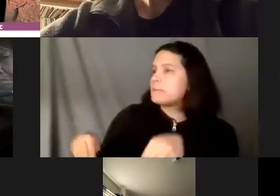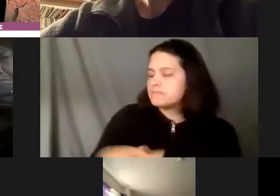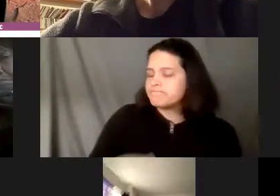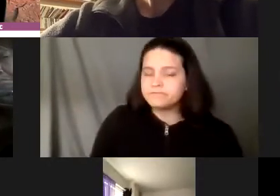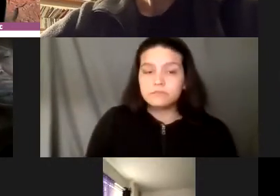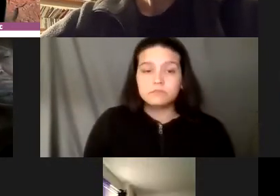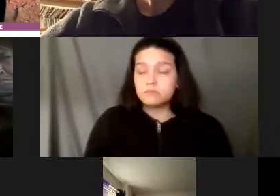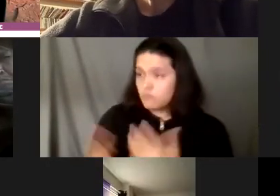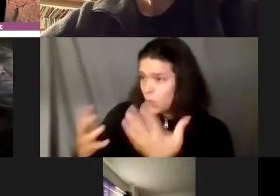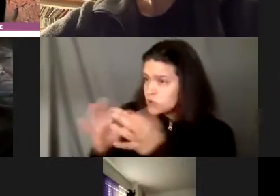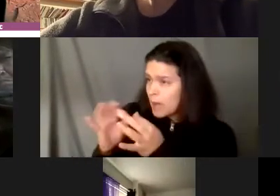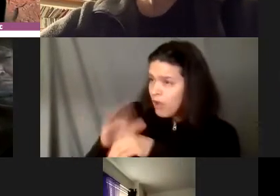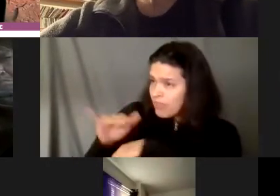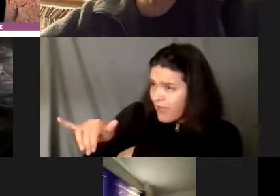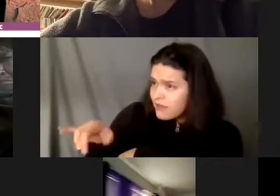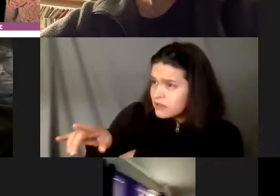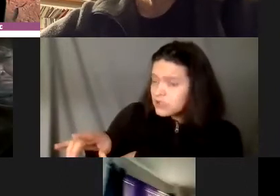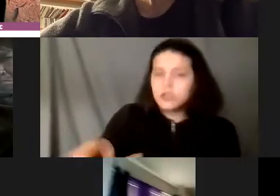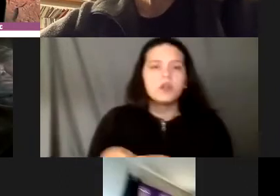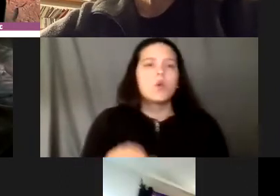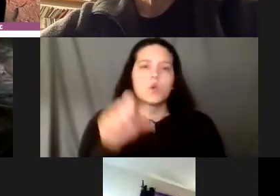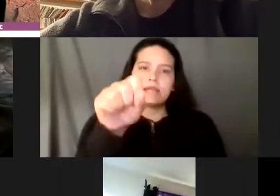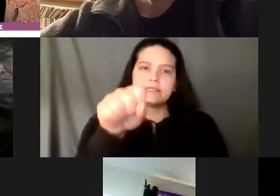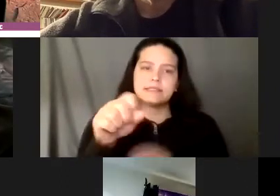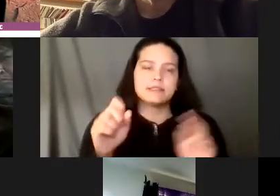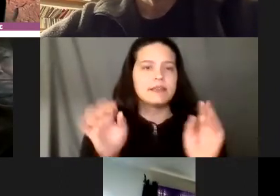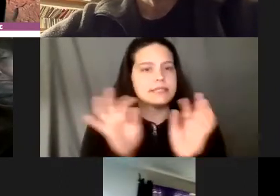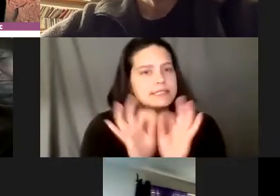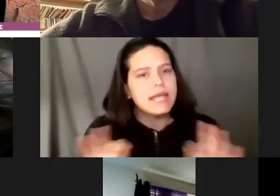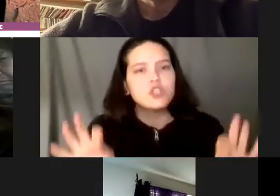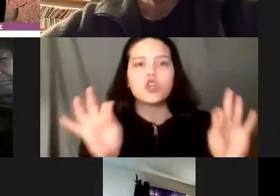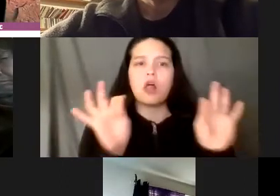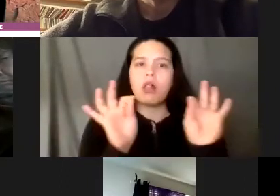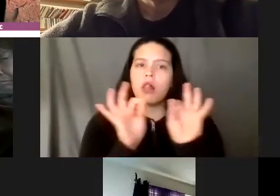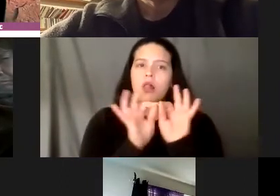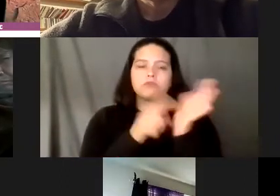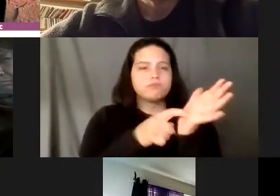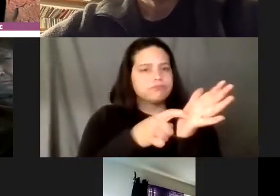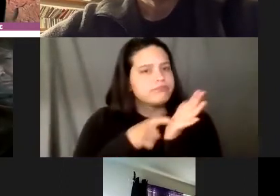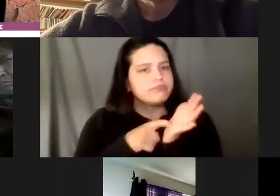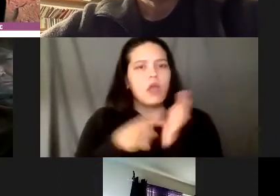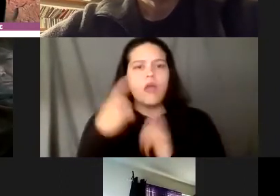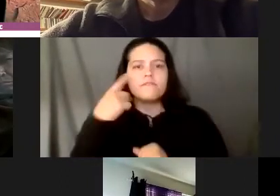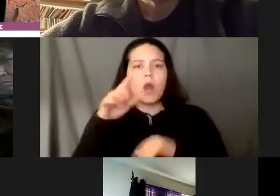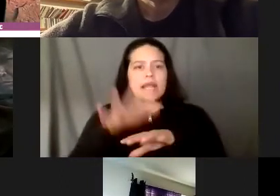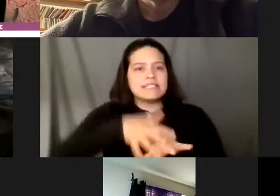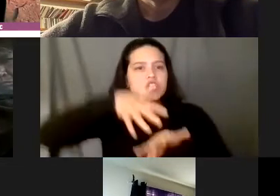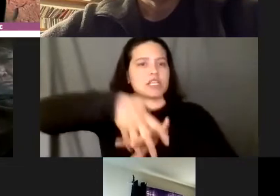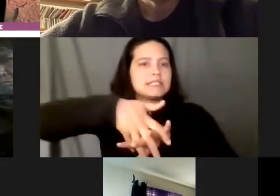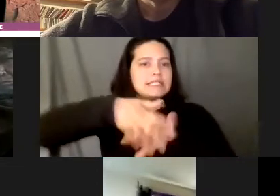it's really um essential it is critical um for for indigenous people and this is a lot